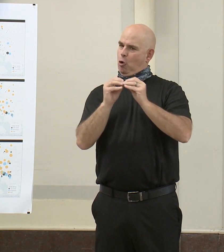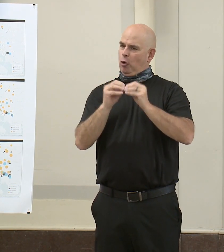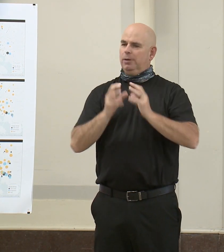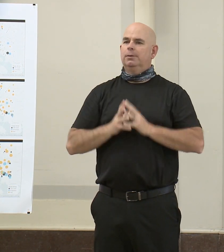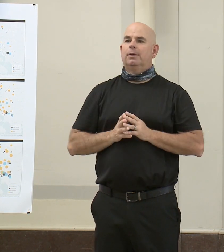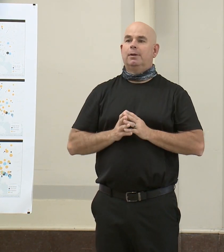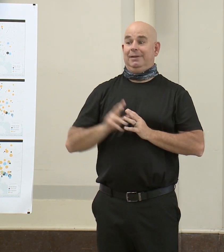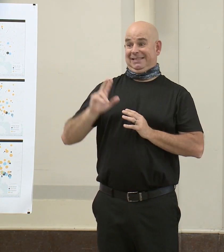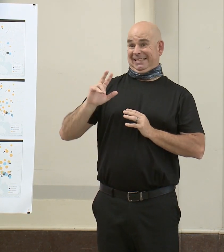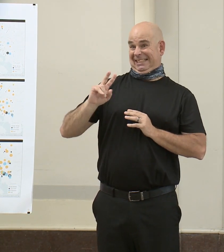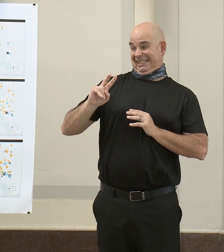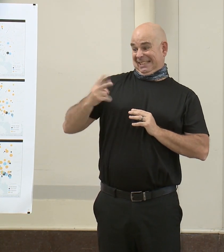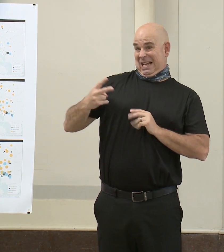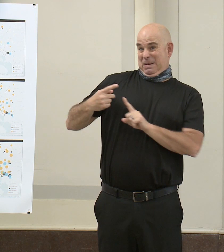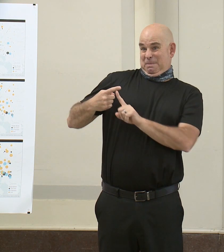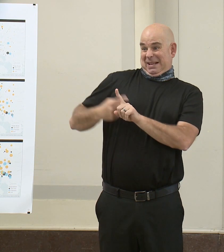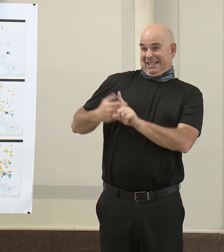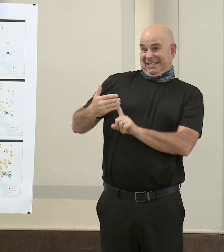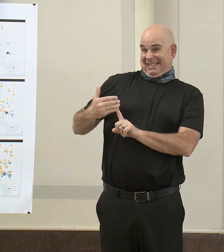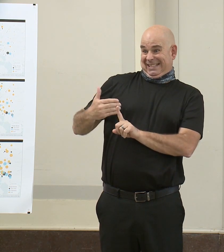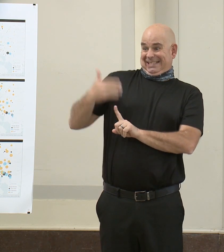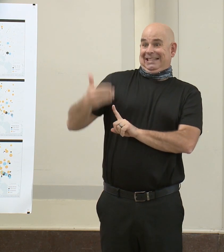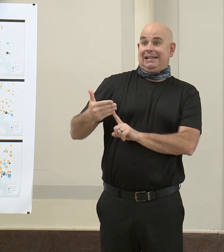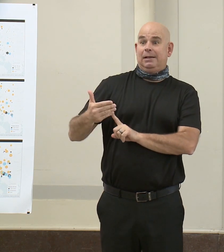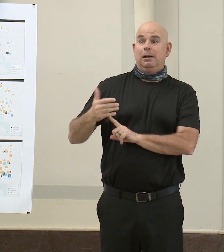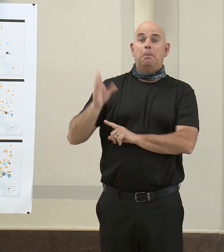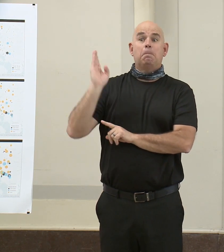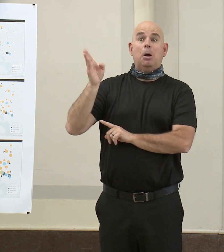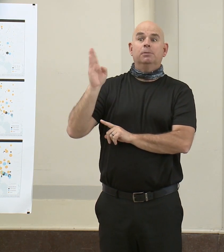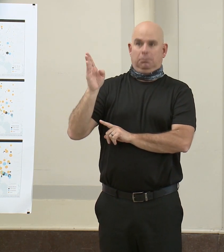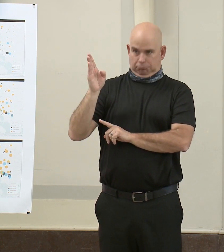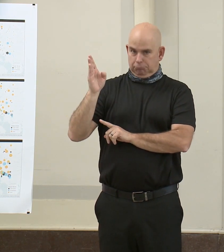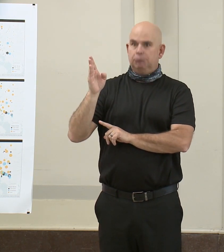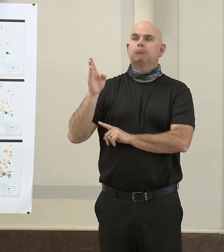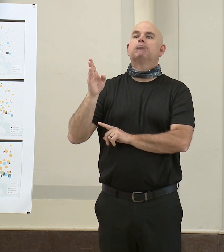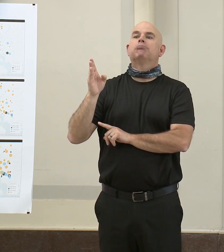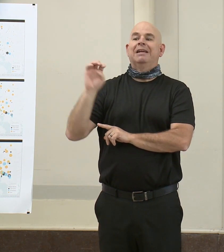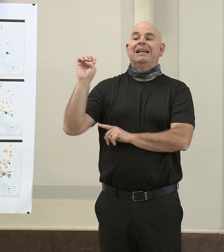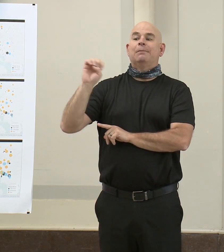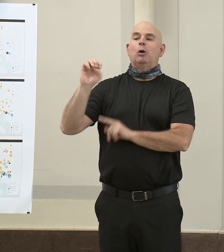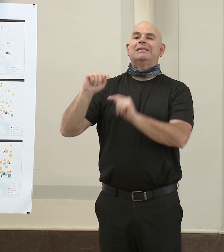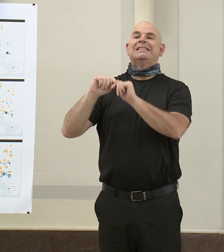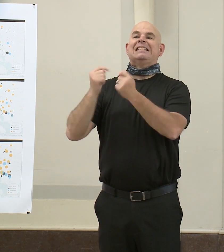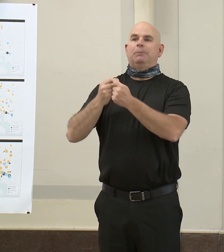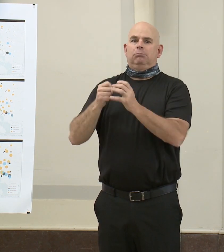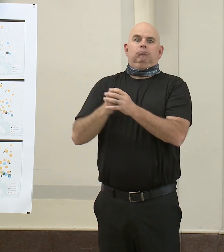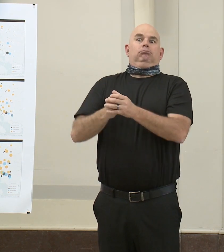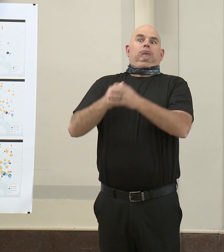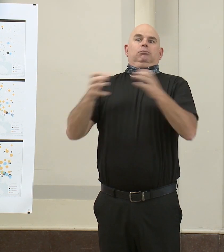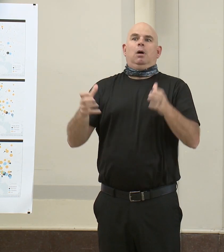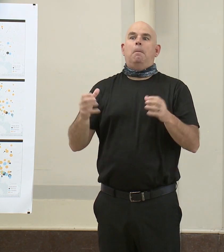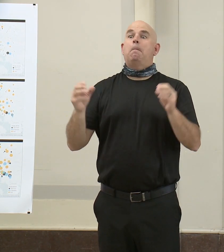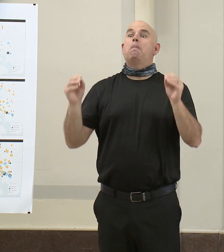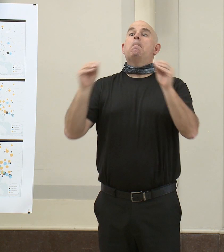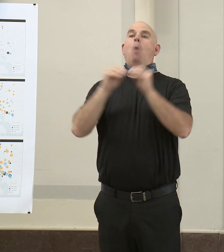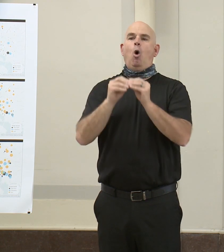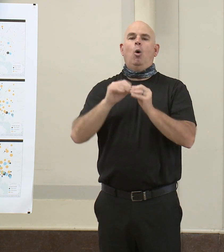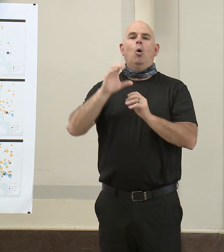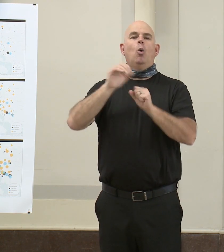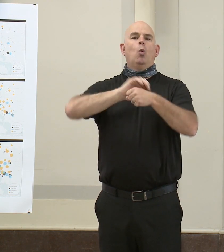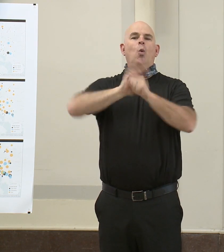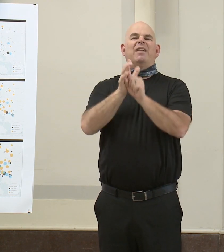city's state of emergency, we launched an expanded COVID-19 emergency food strategy.